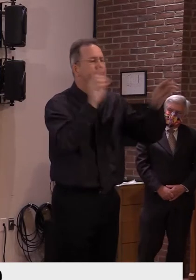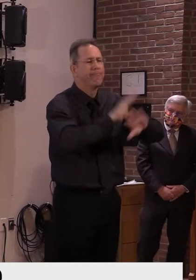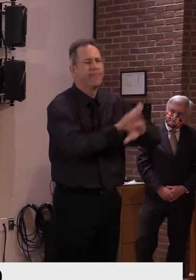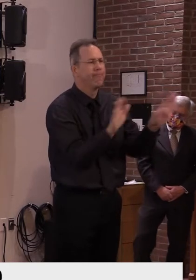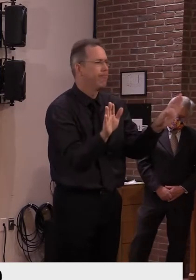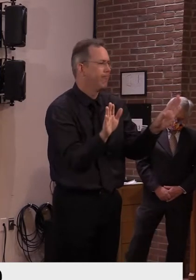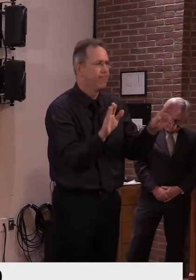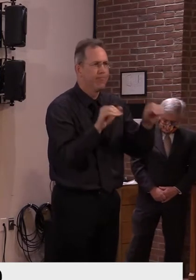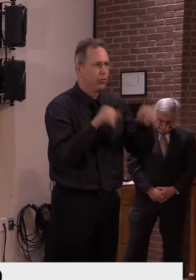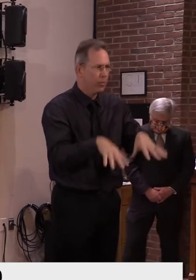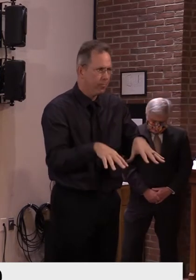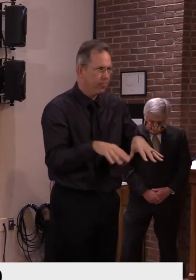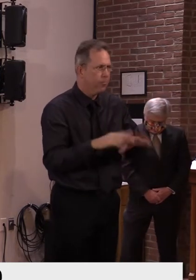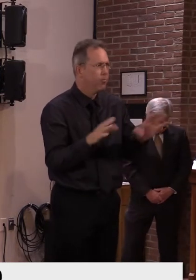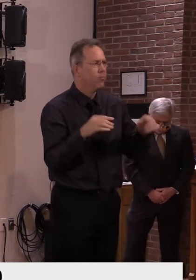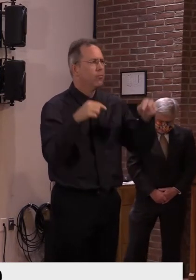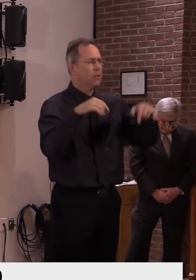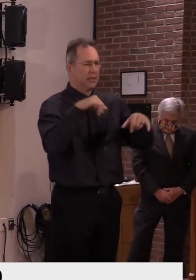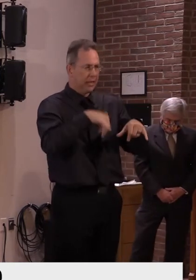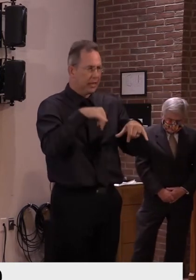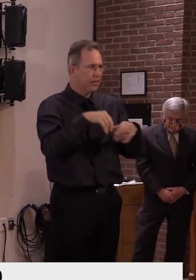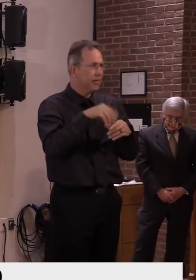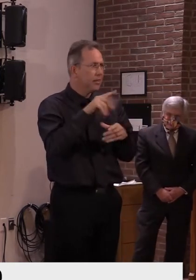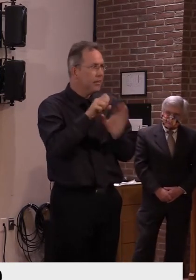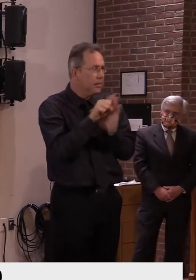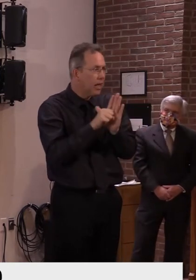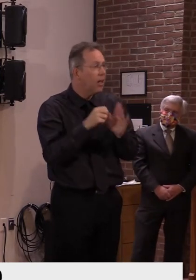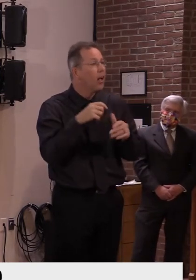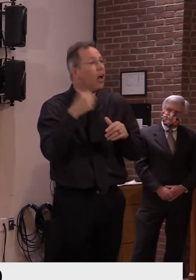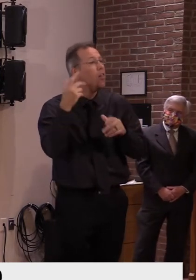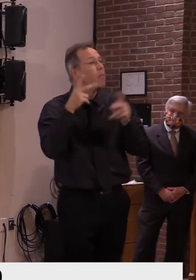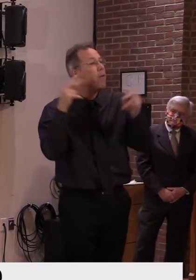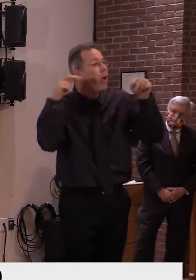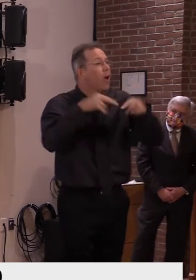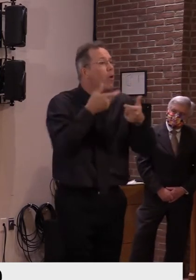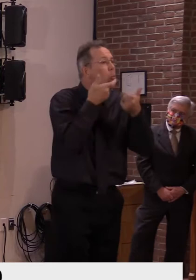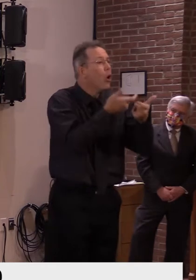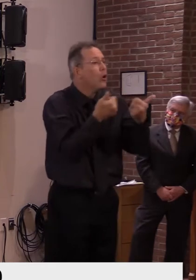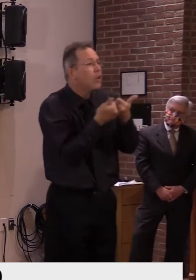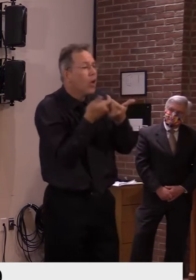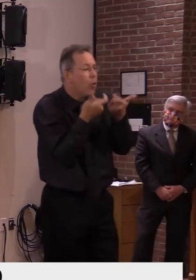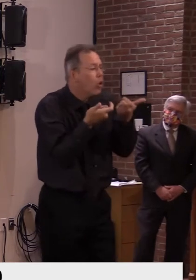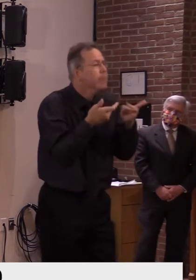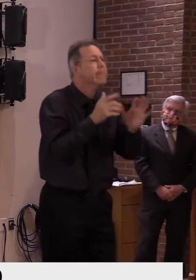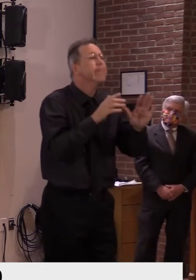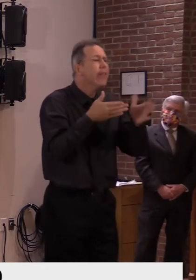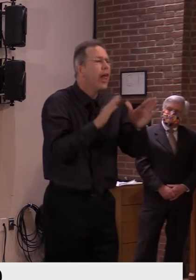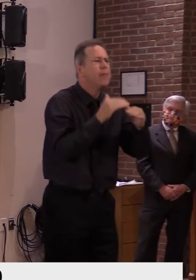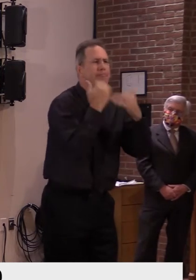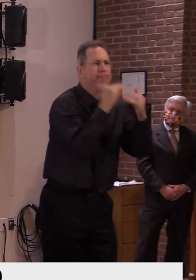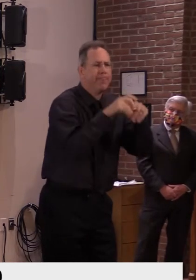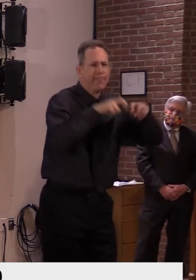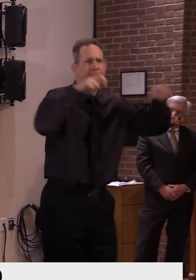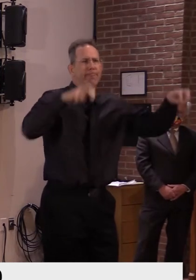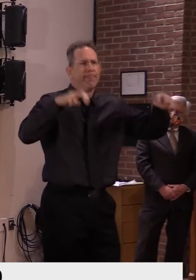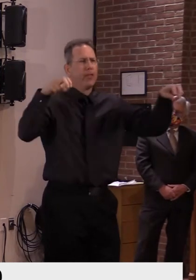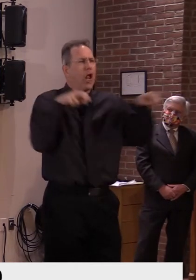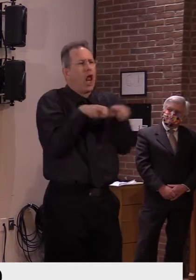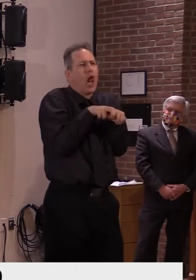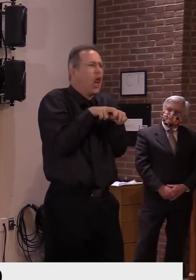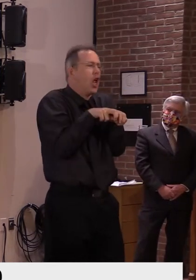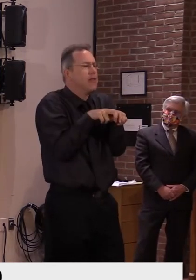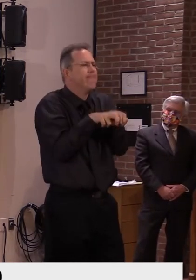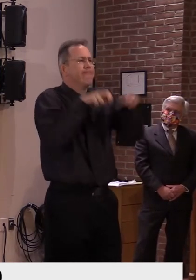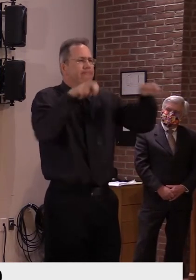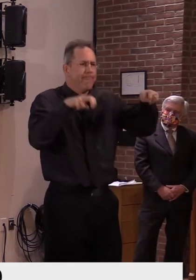gatherings around these sports. Which brings me to my next update. As you may have also heard over the last week,